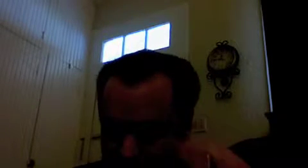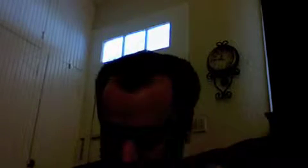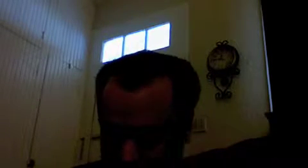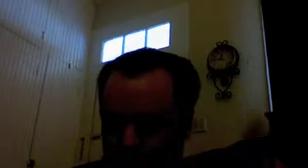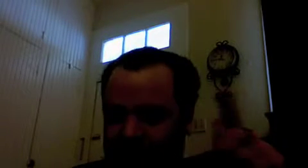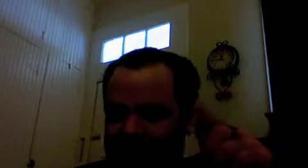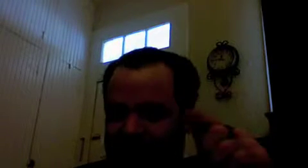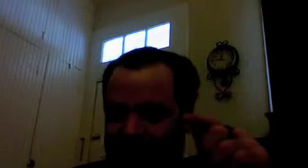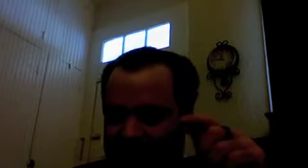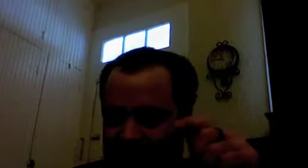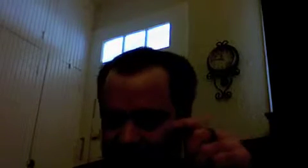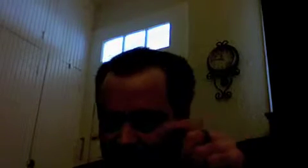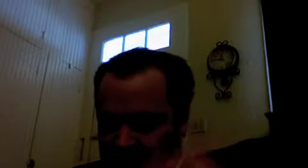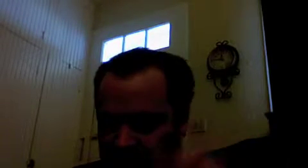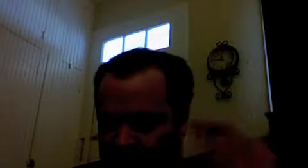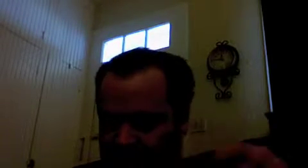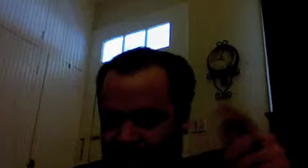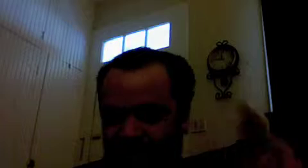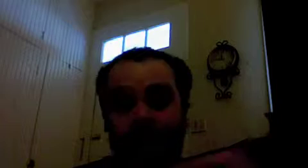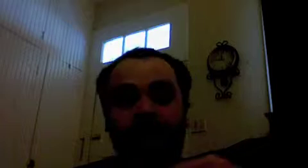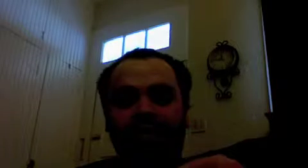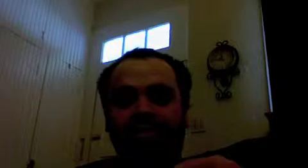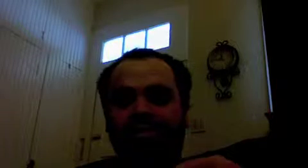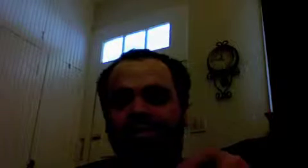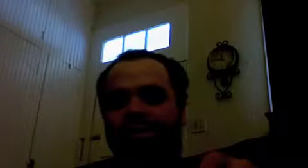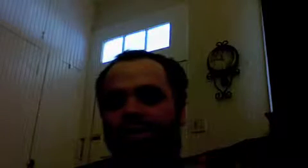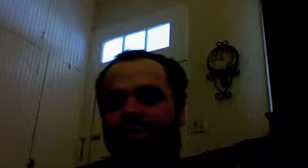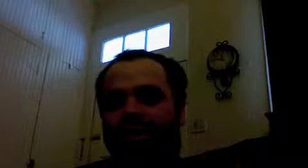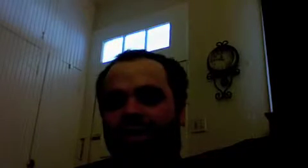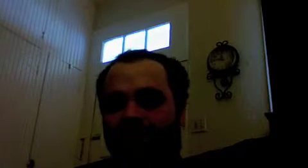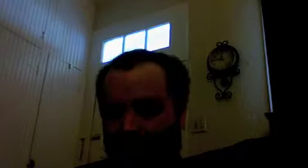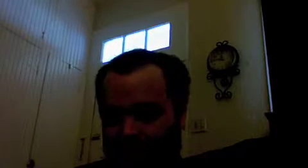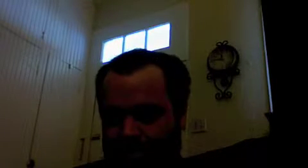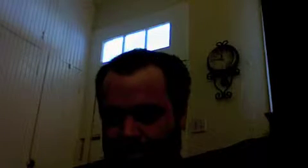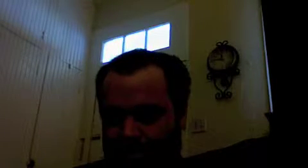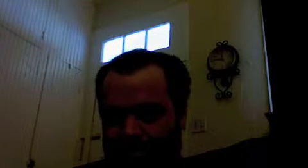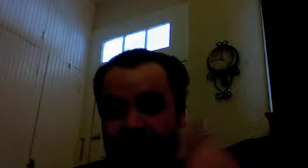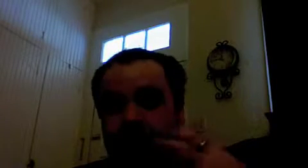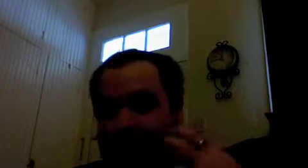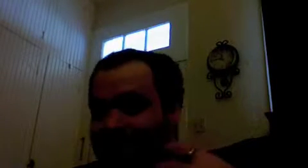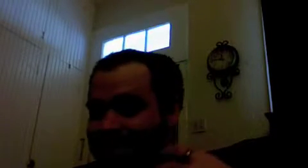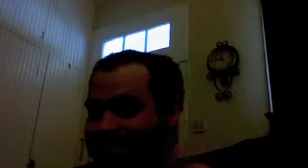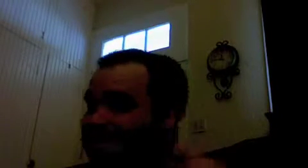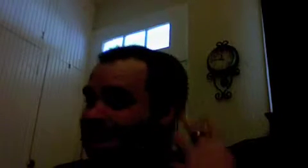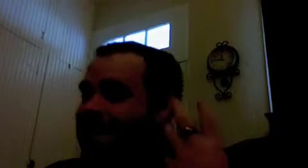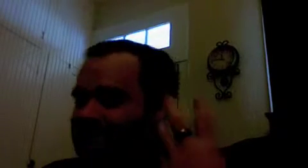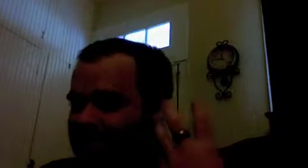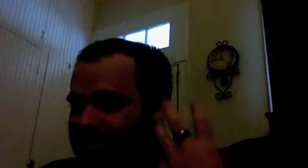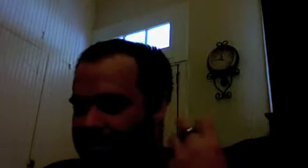overcoming alienation are not serious matters right that's what God is in itself